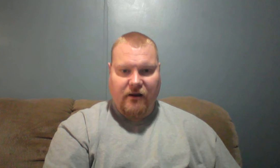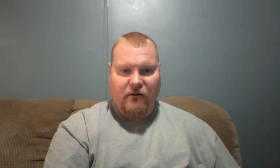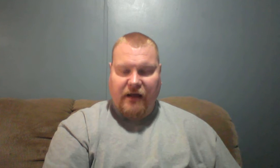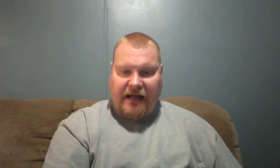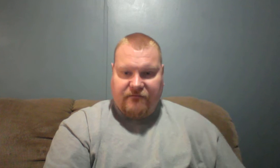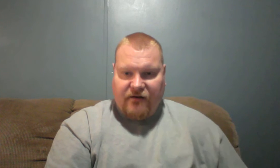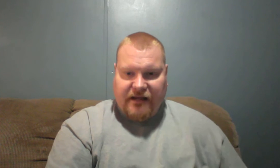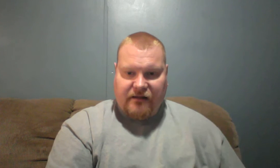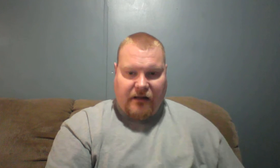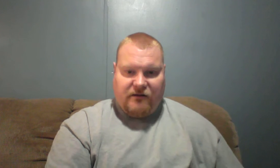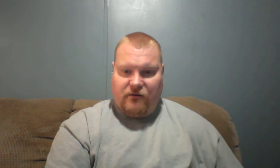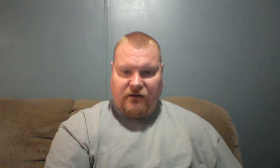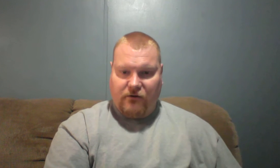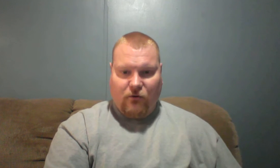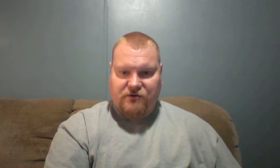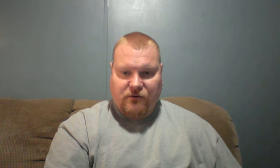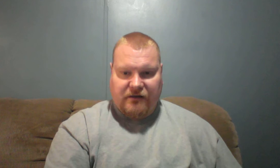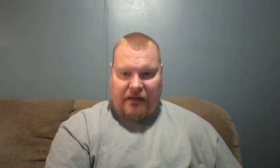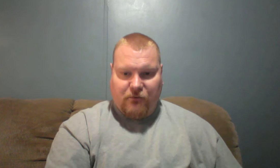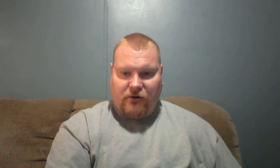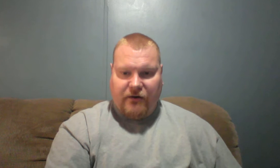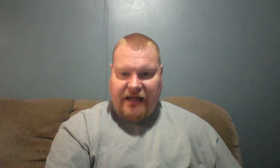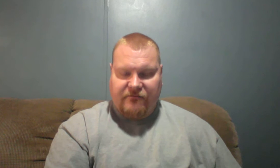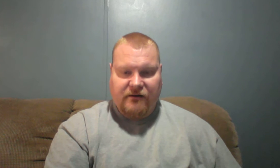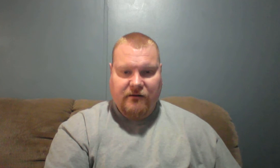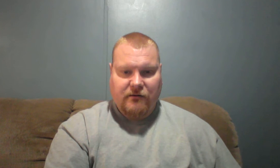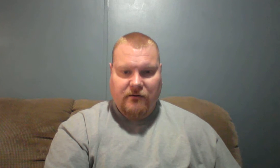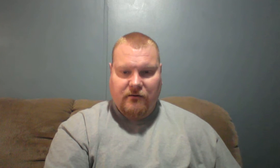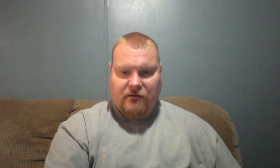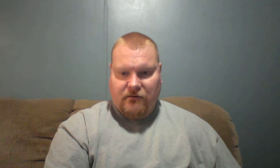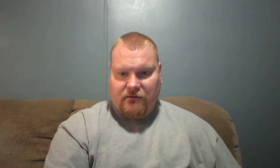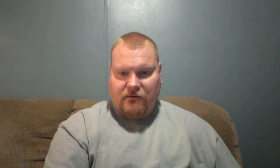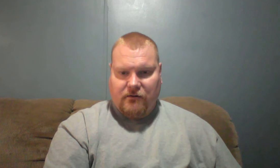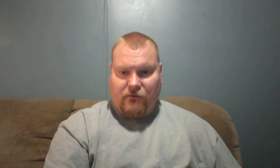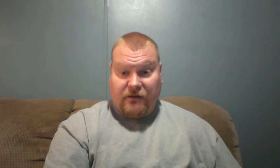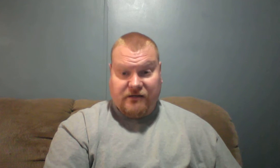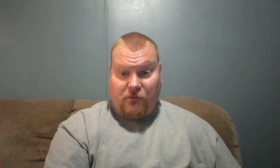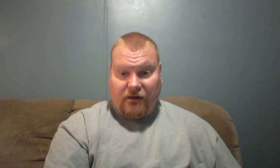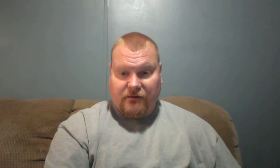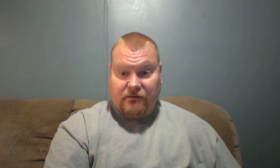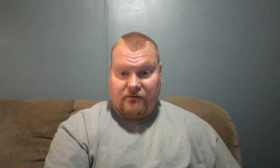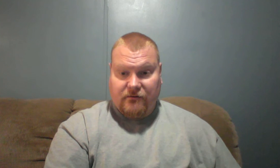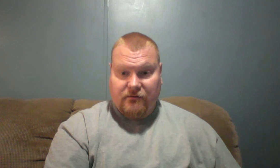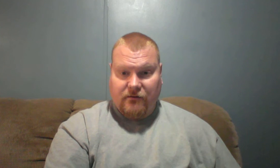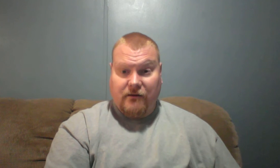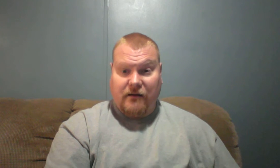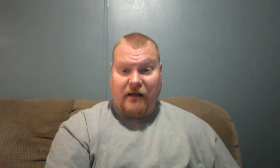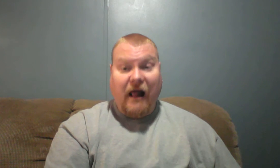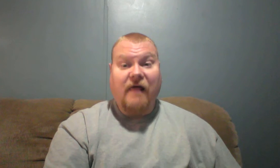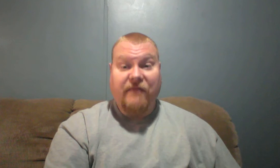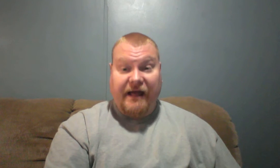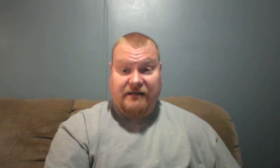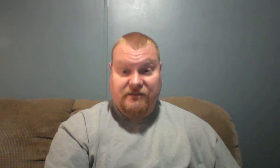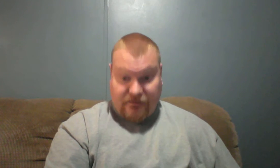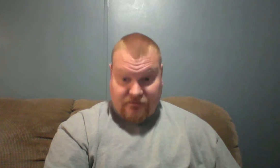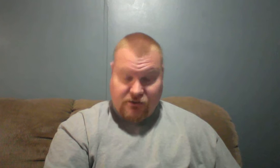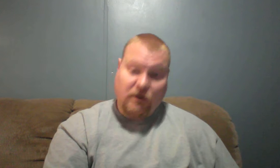know, at the very end, I, you know, Lord's going, I'm going to go to heaven. Well, guess what? That so-called